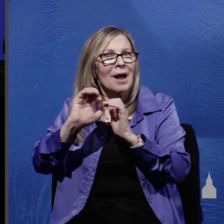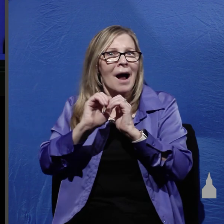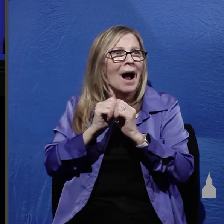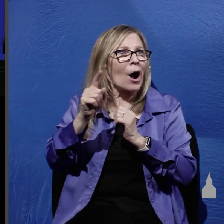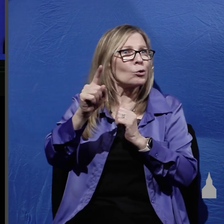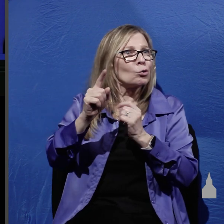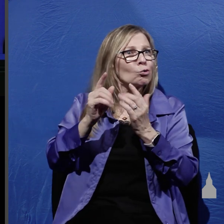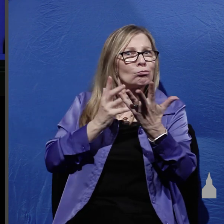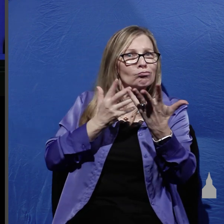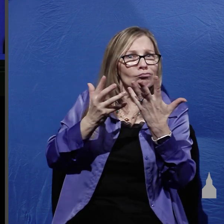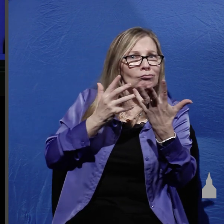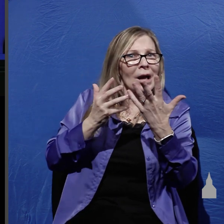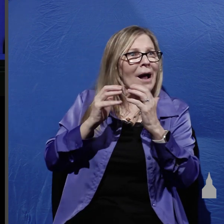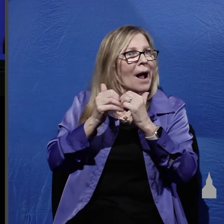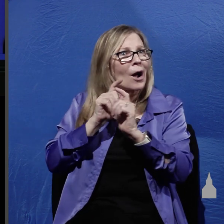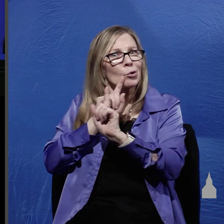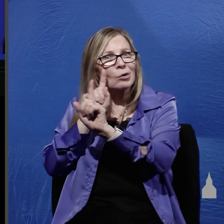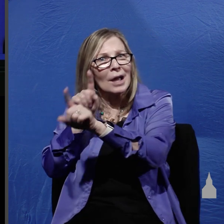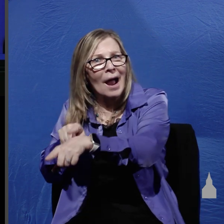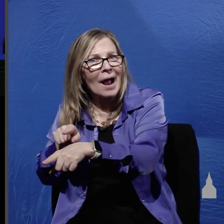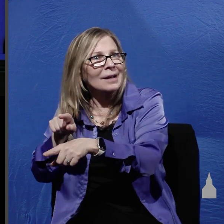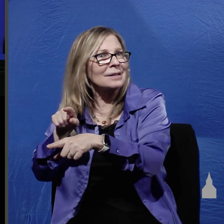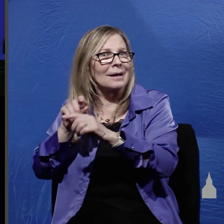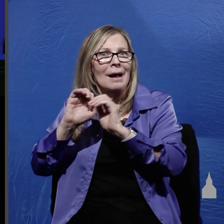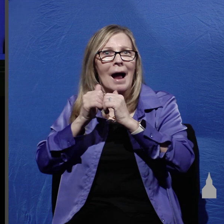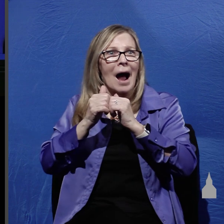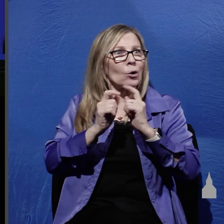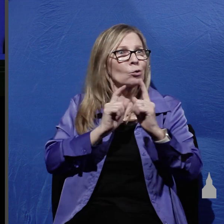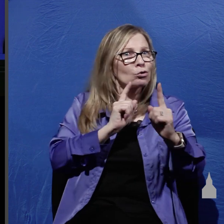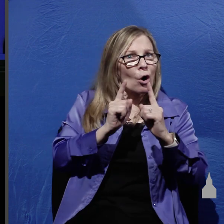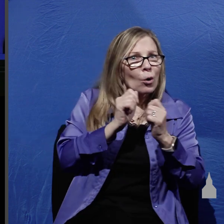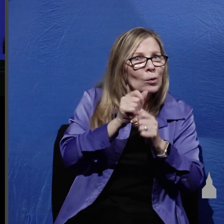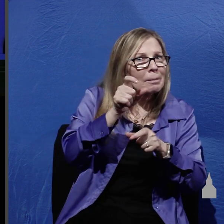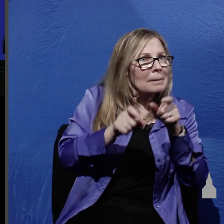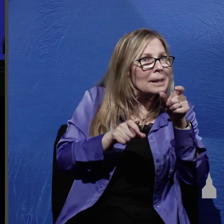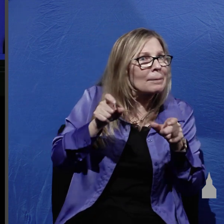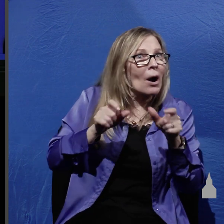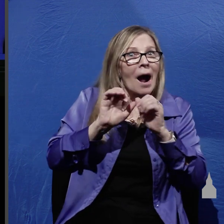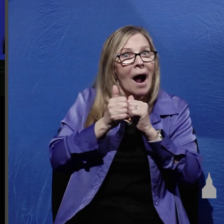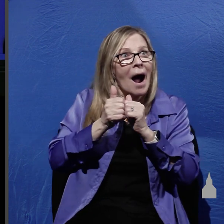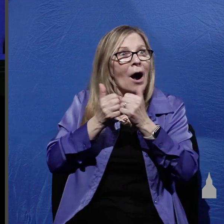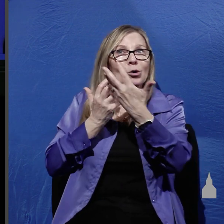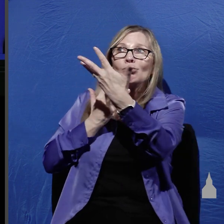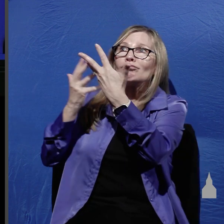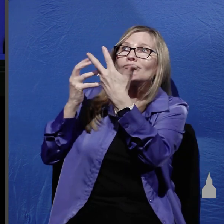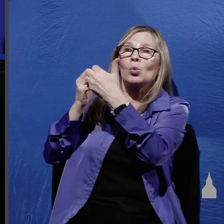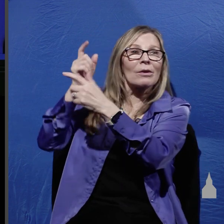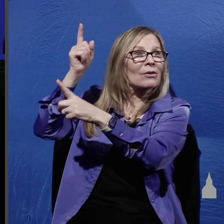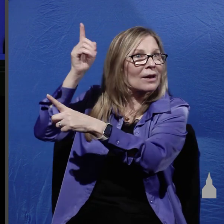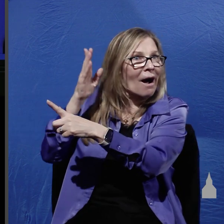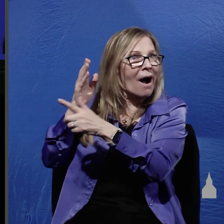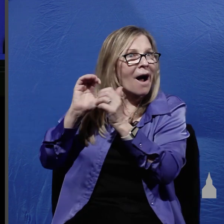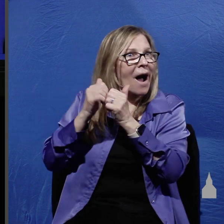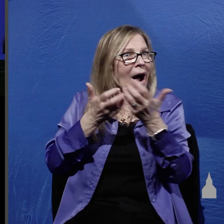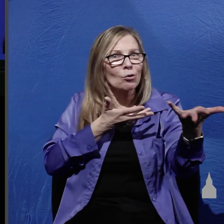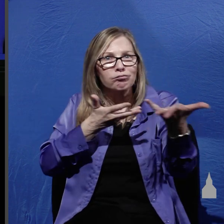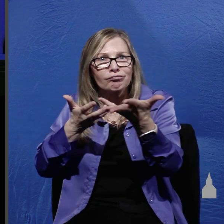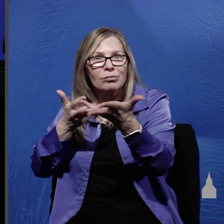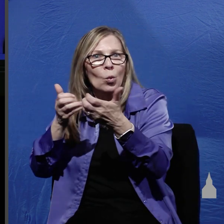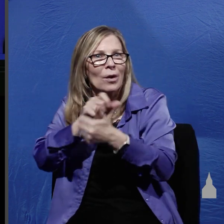react to circumstances the way you talk to people the way you relate to God the way you relate to others and it changes the way you